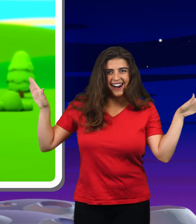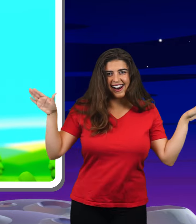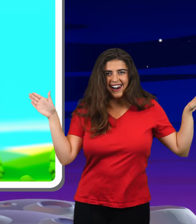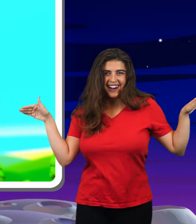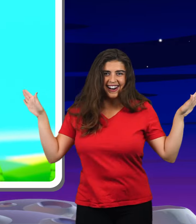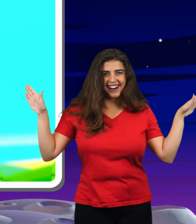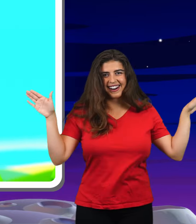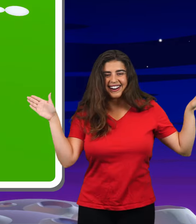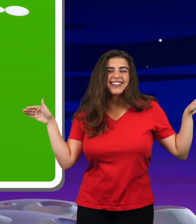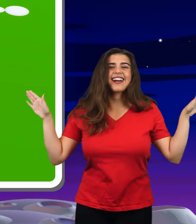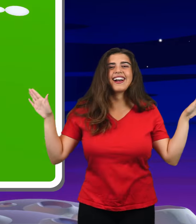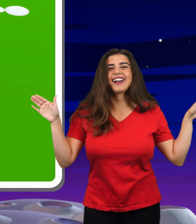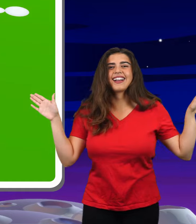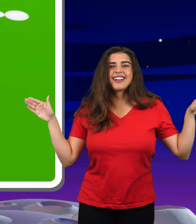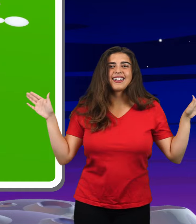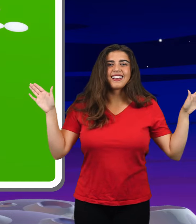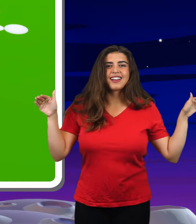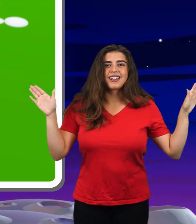Cupid's where you're so bad